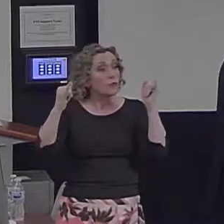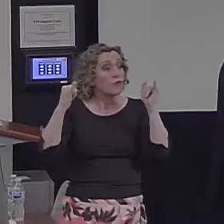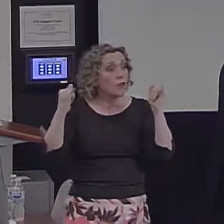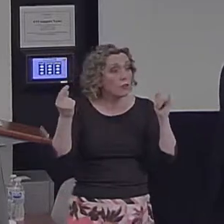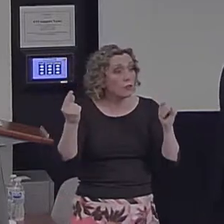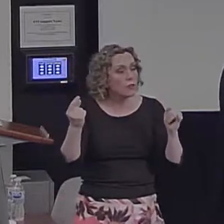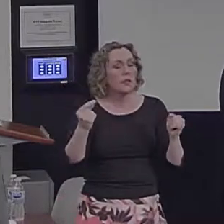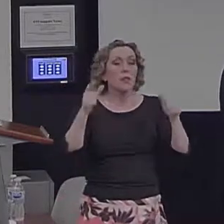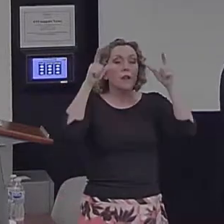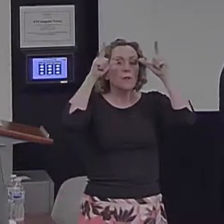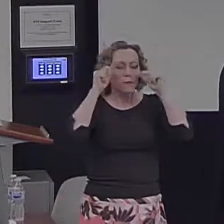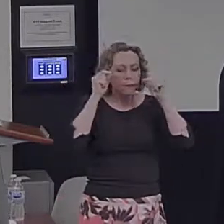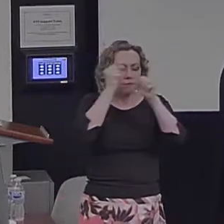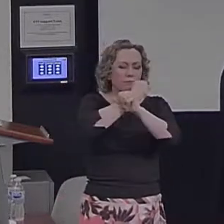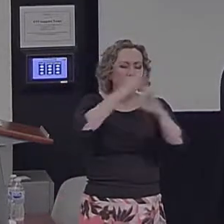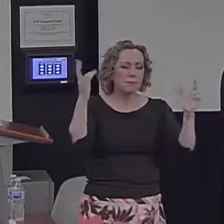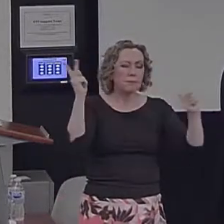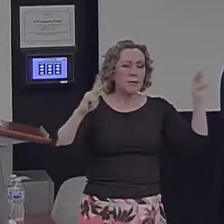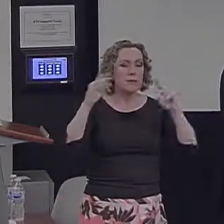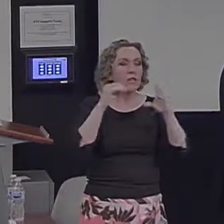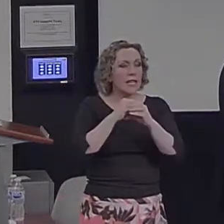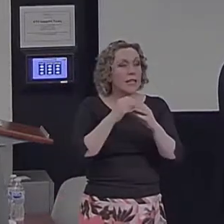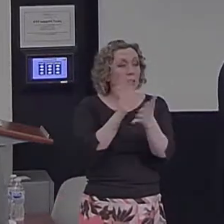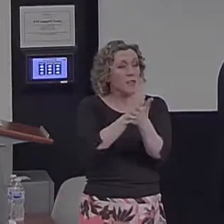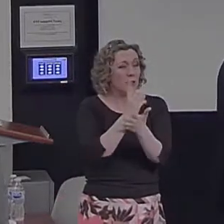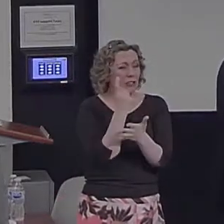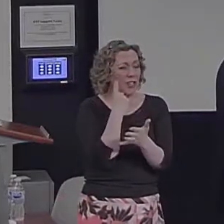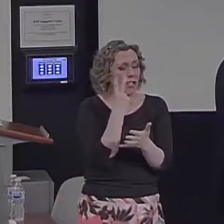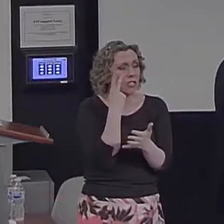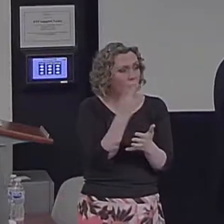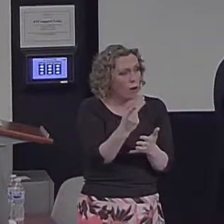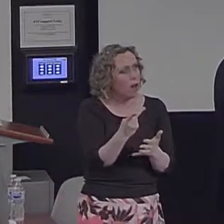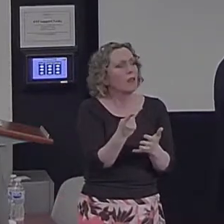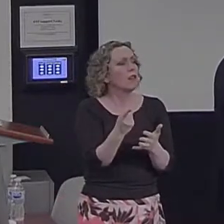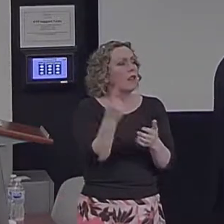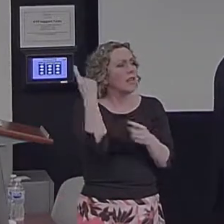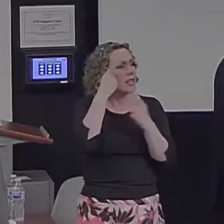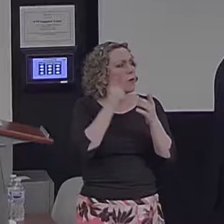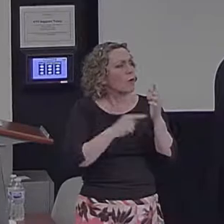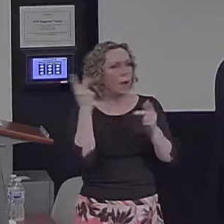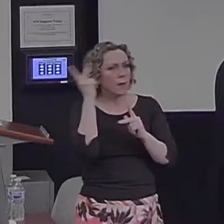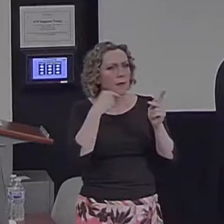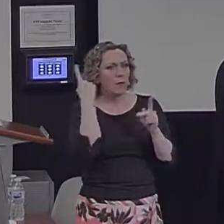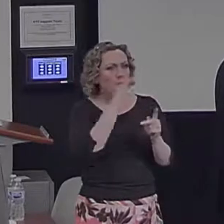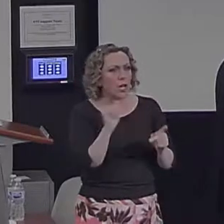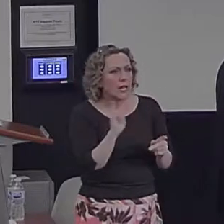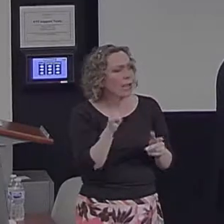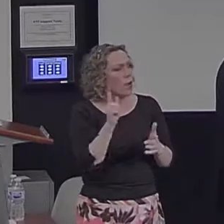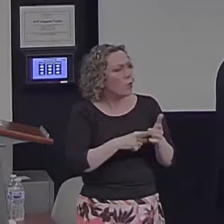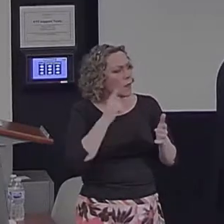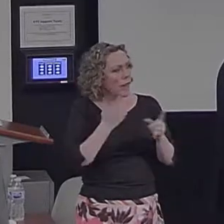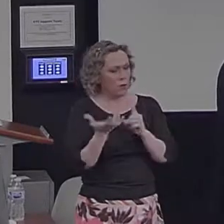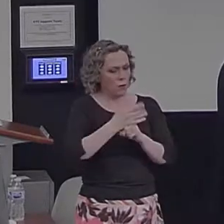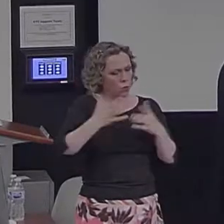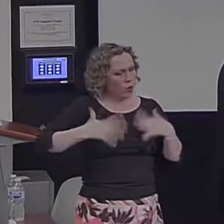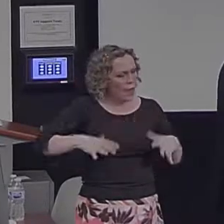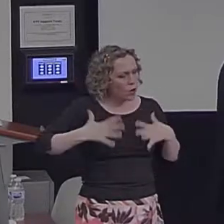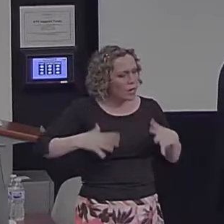picture in your head about the people in the video you saw. I want you to think about what they looked like, what they were wearing. Once you have a really good picture, I want you to tell me